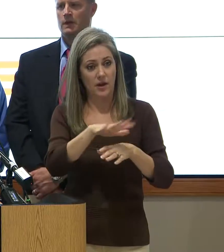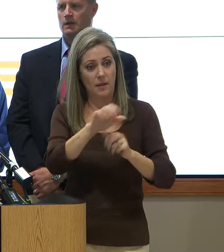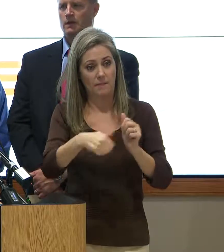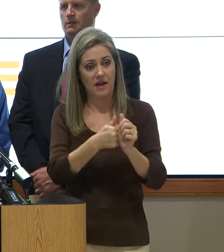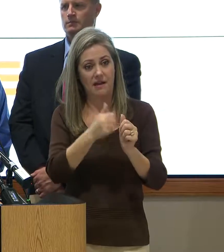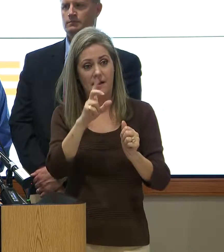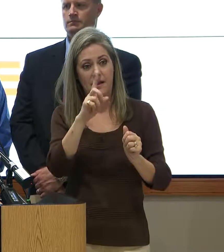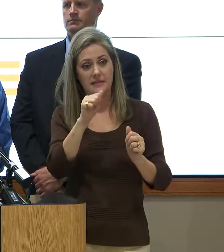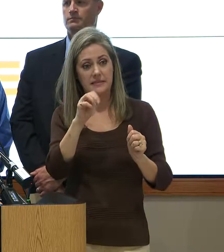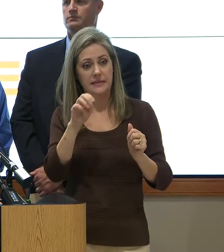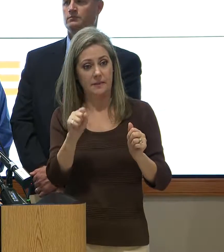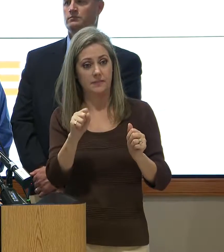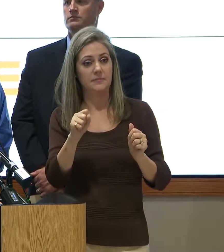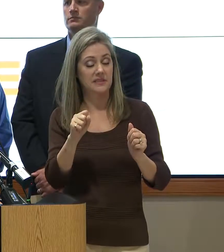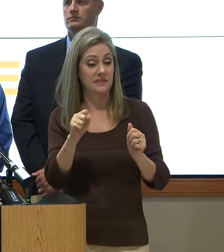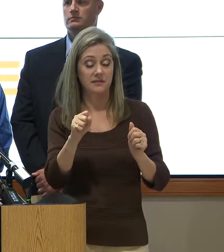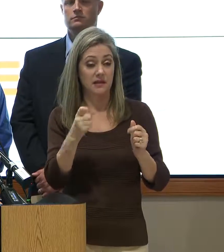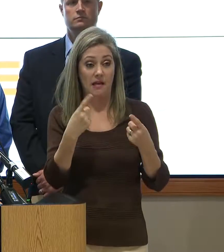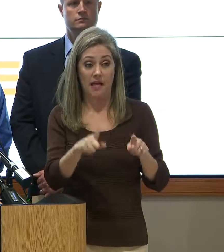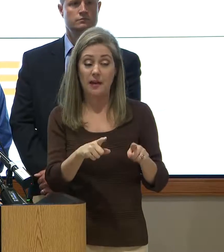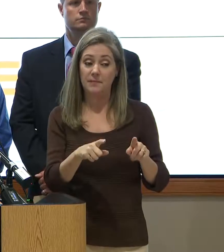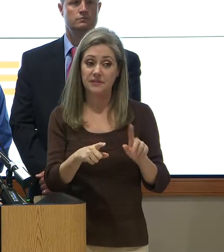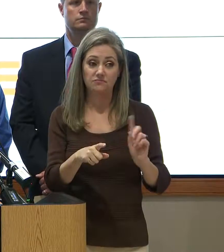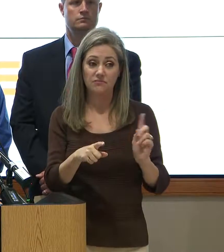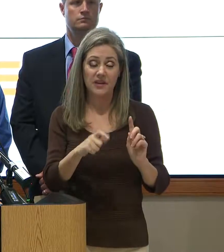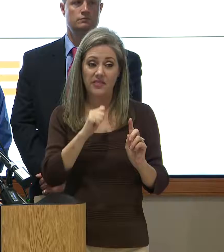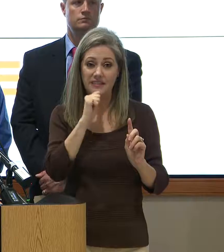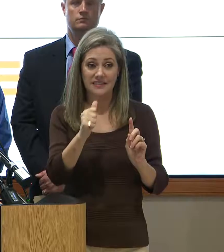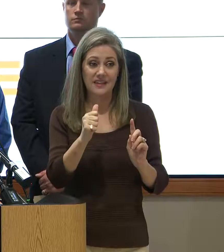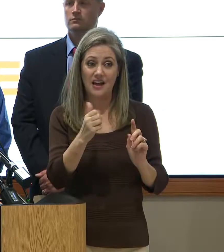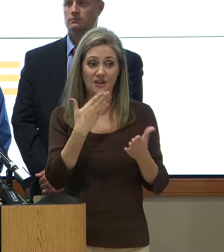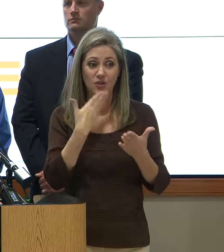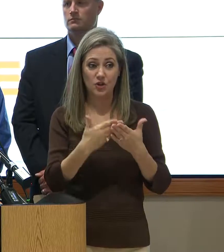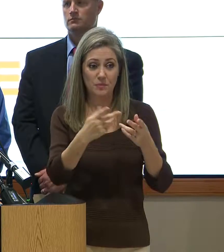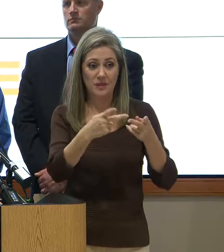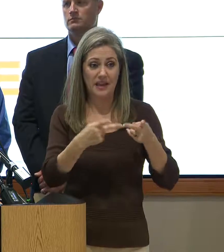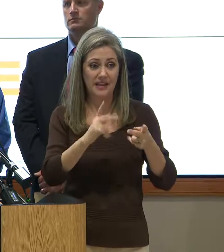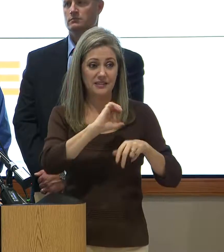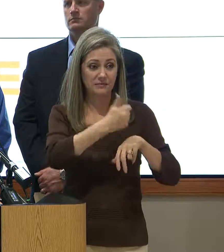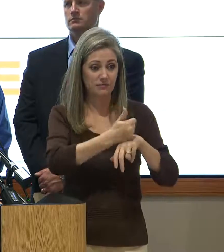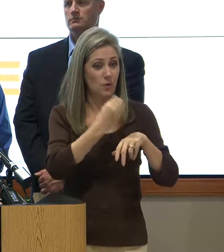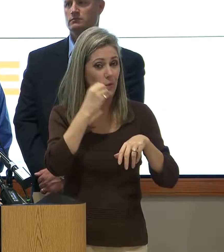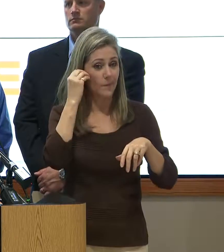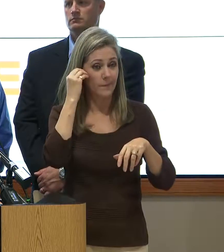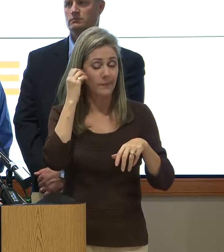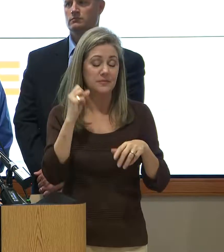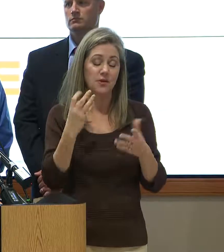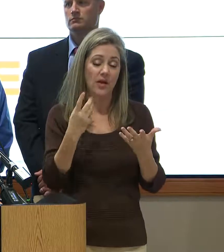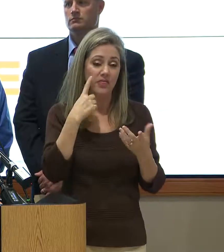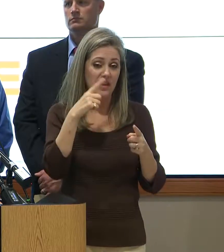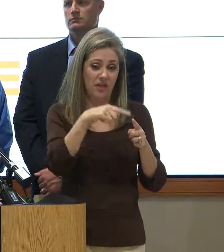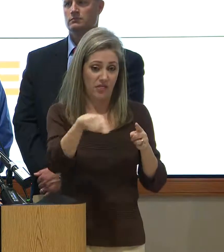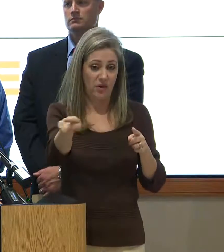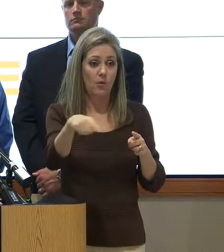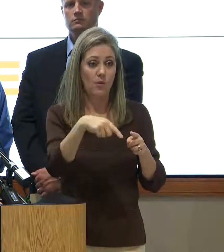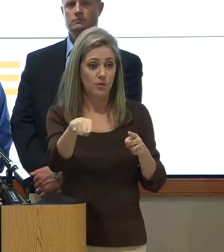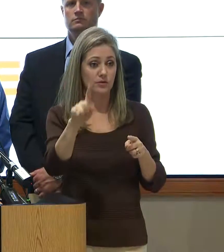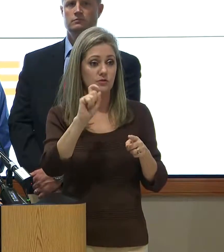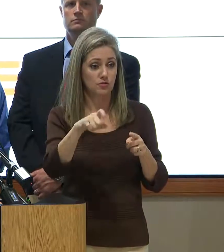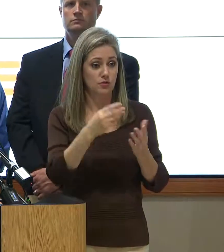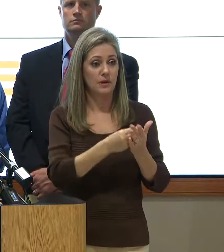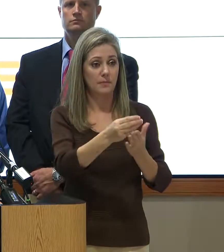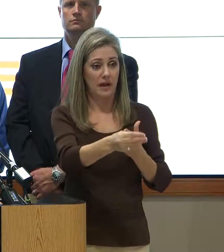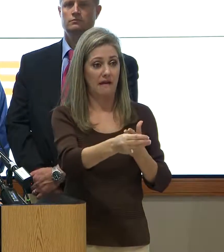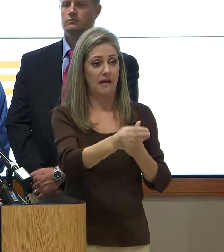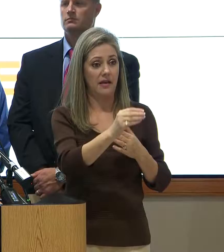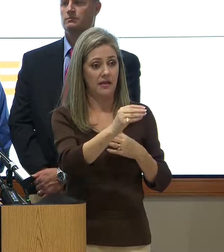dams. That turns out not really to be a very useful line. So, personally, I think those should be bought out. But